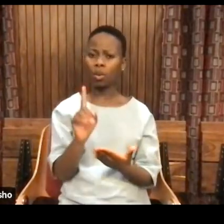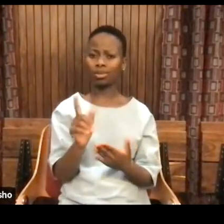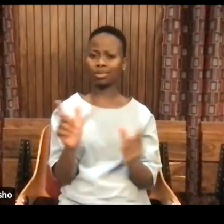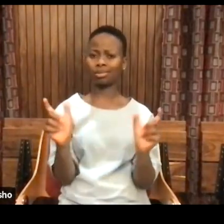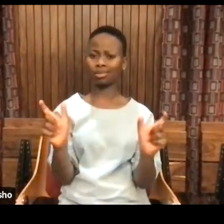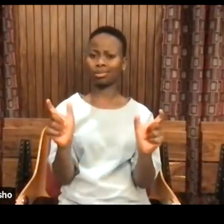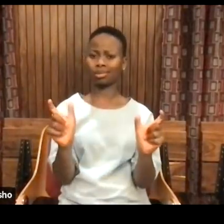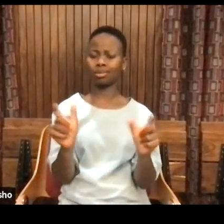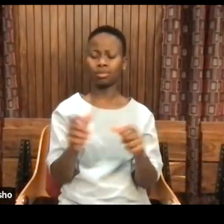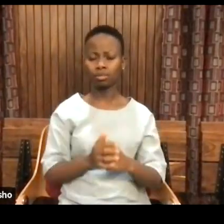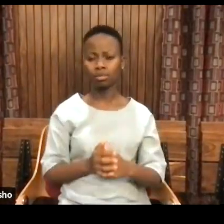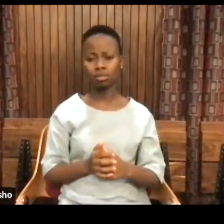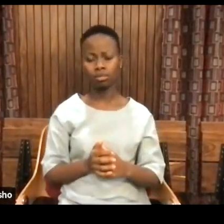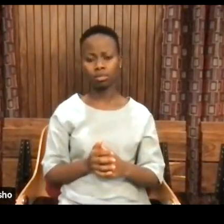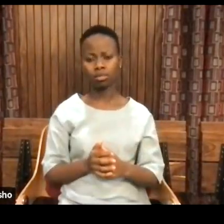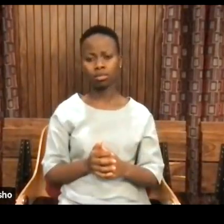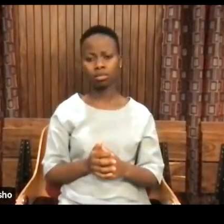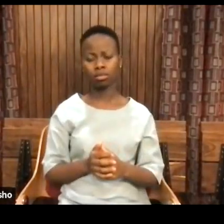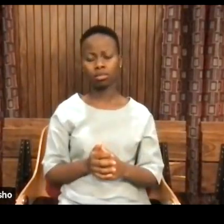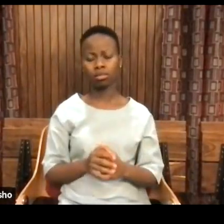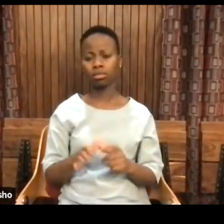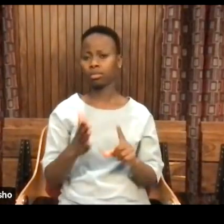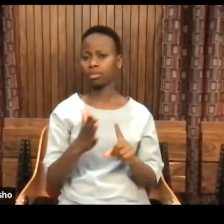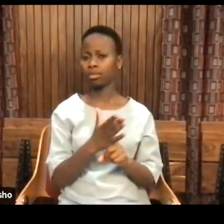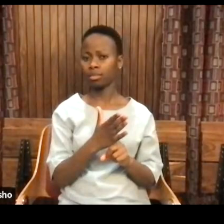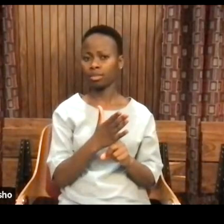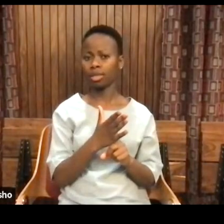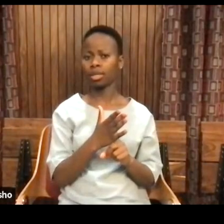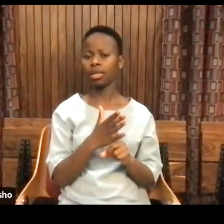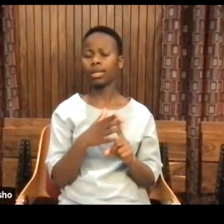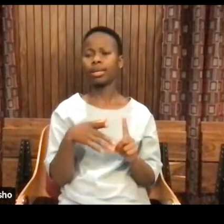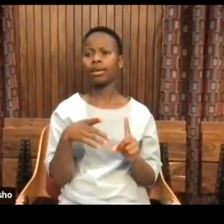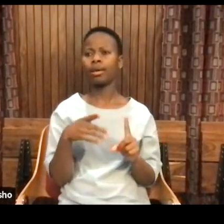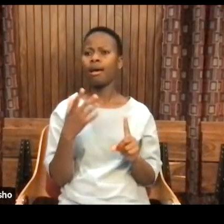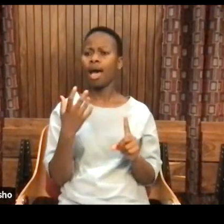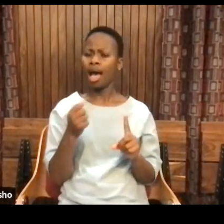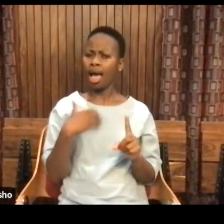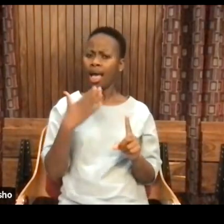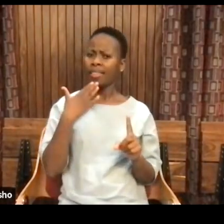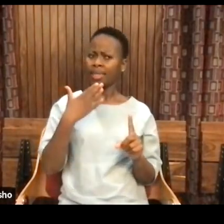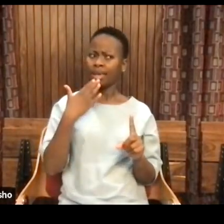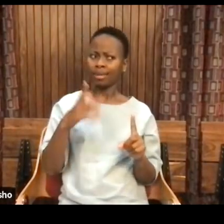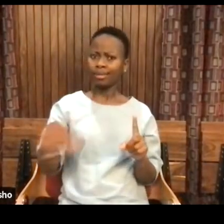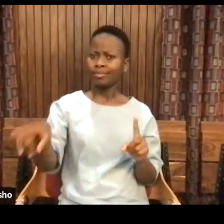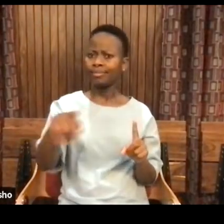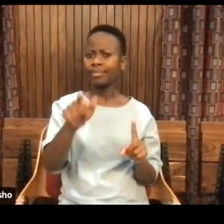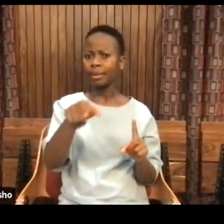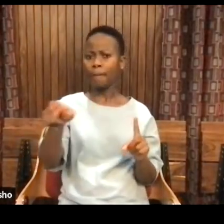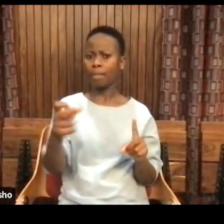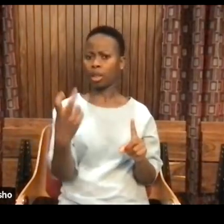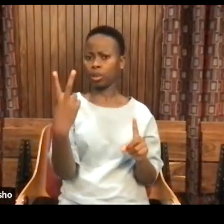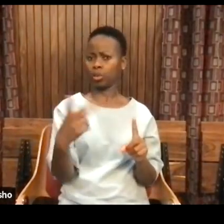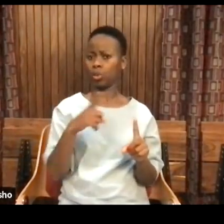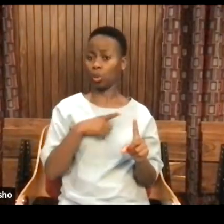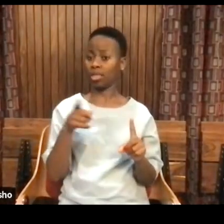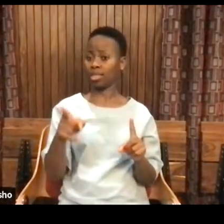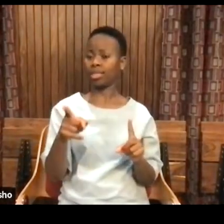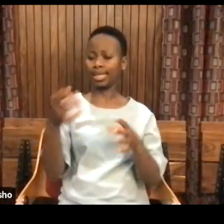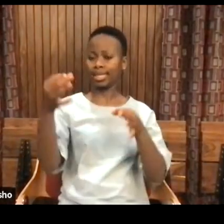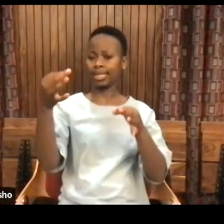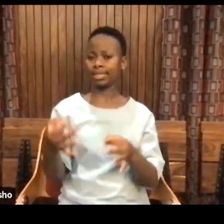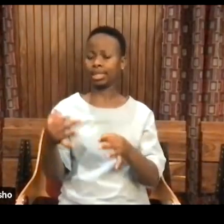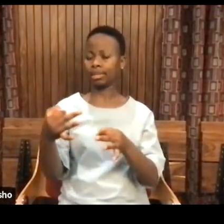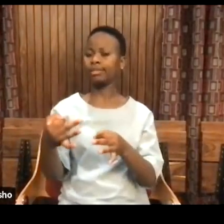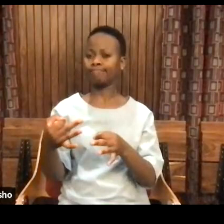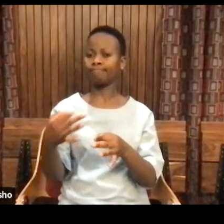Now, I thank Rosina Mott and Cheyenne Day, because they were the ones who decided they wanted to put together